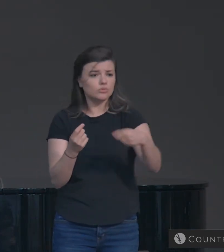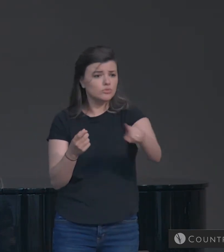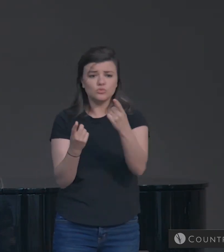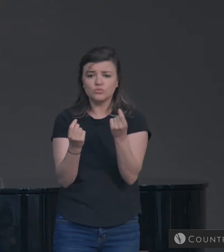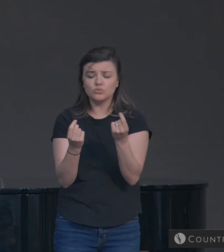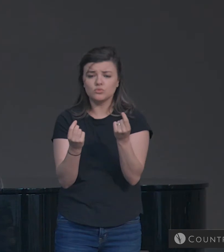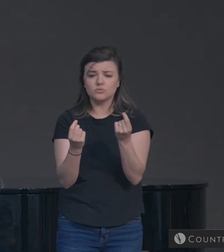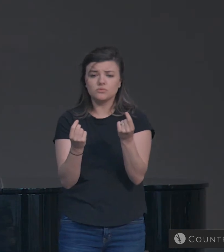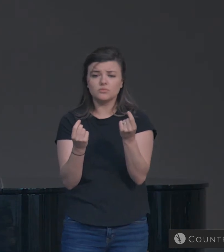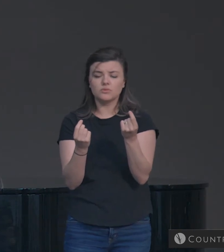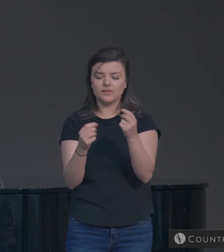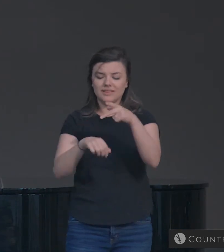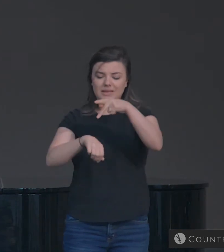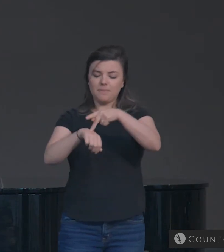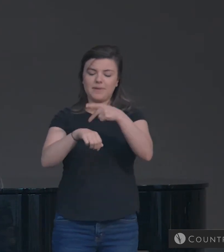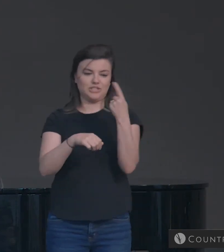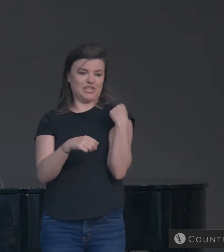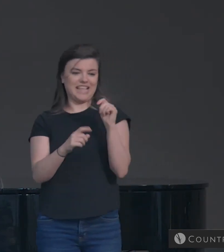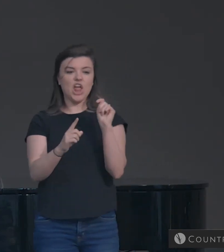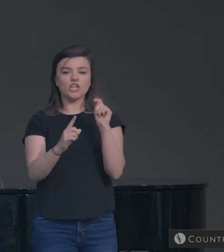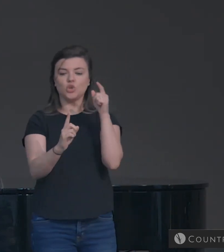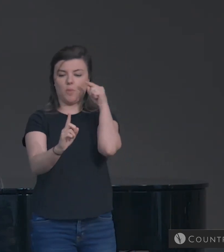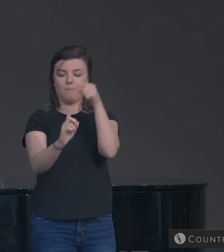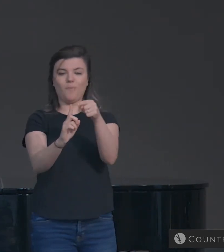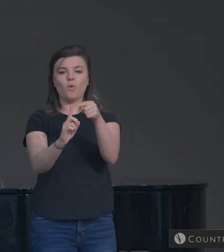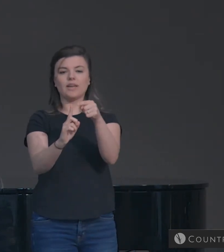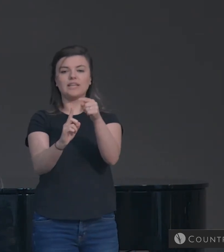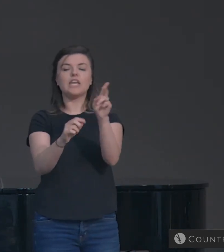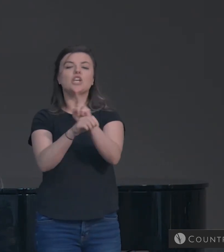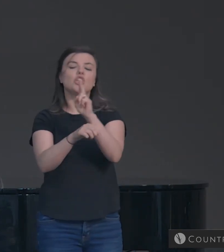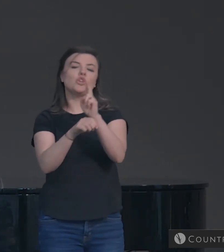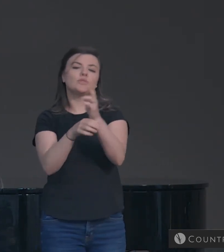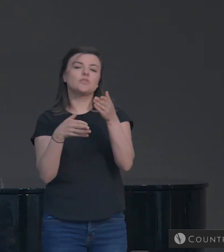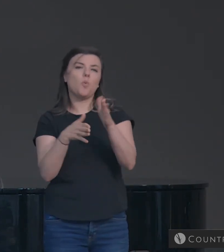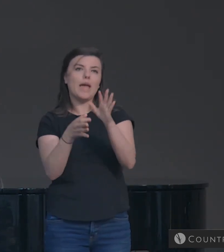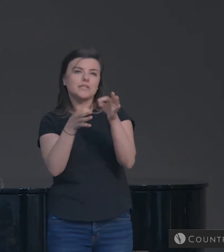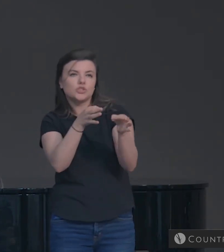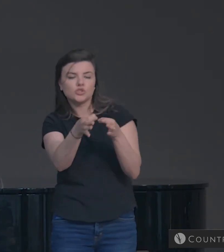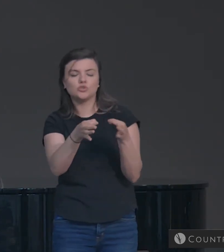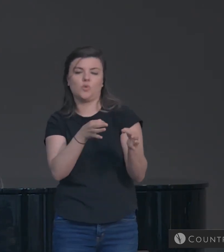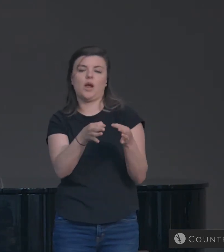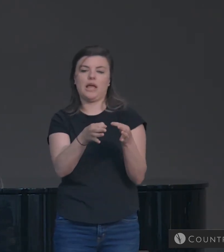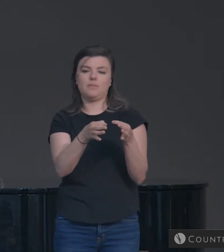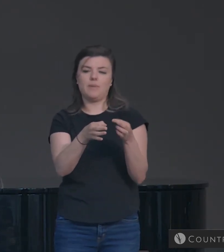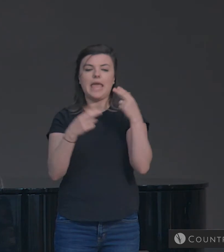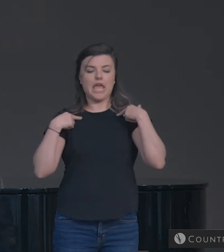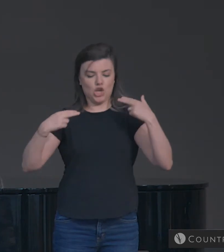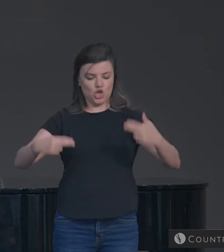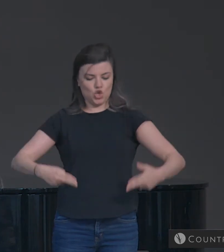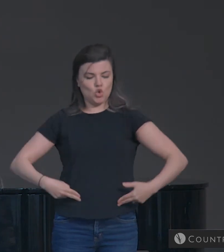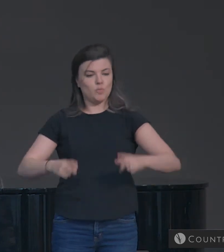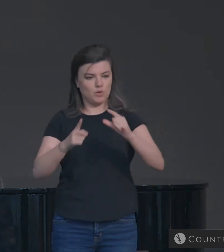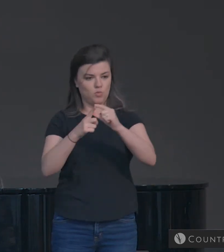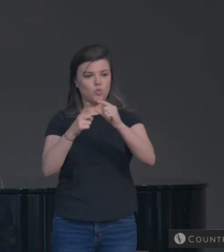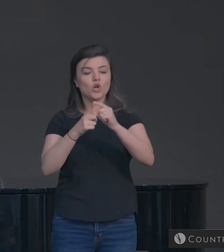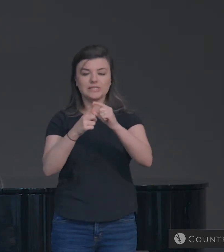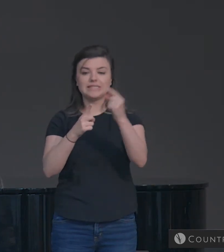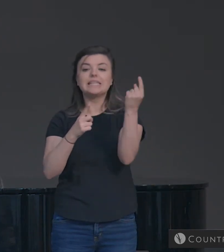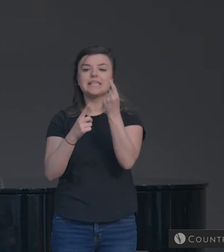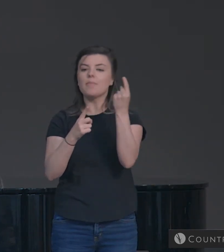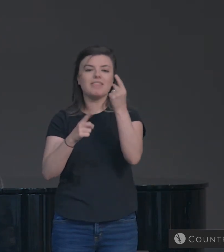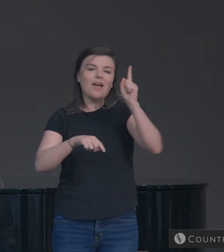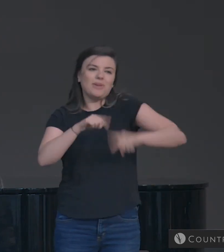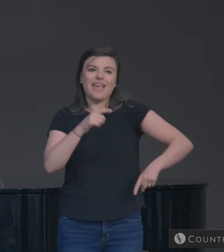This is where Peter's theological point is incredible. And he uses a kind of mechanism to describe, in human terms, something